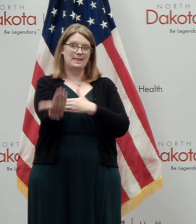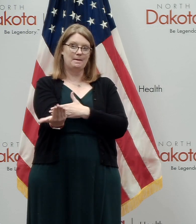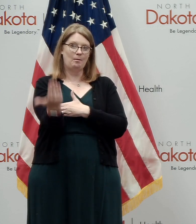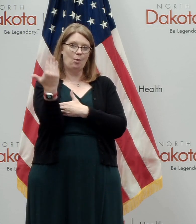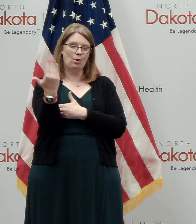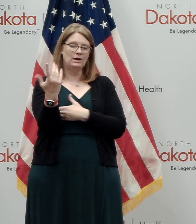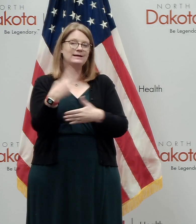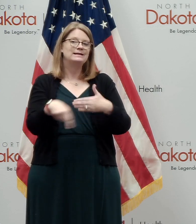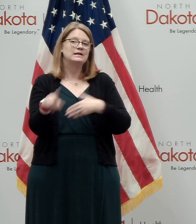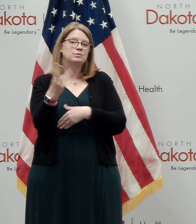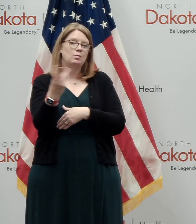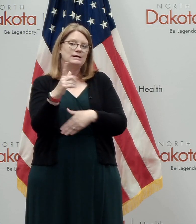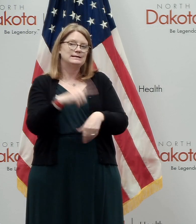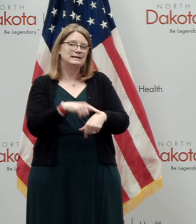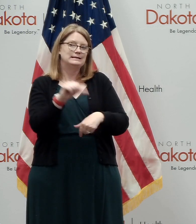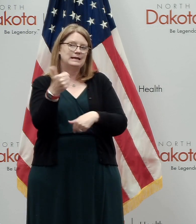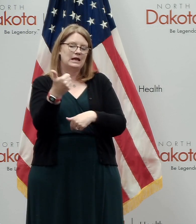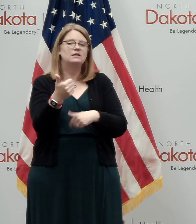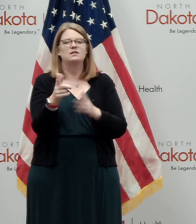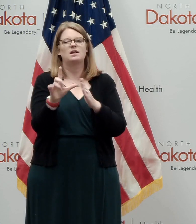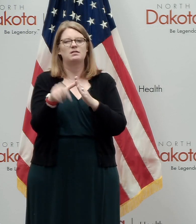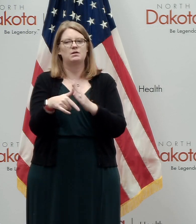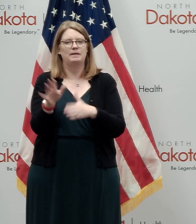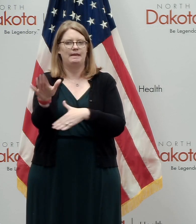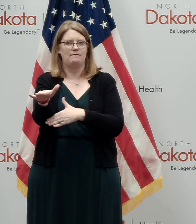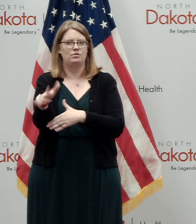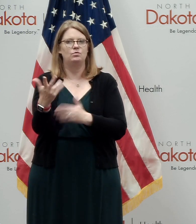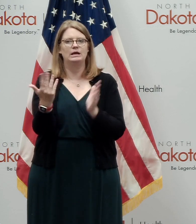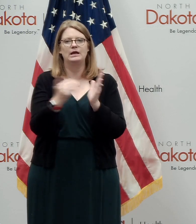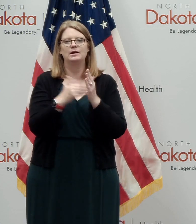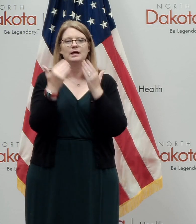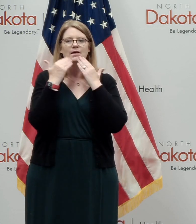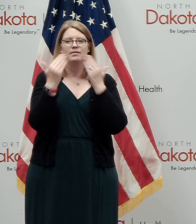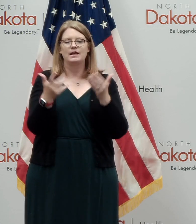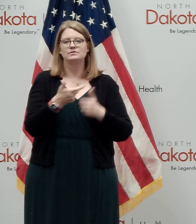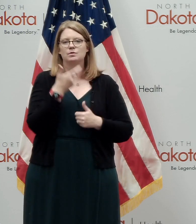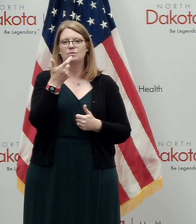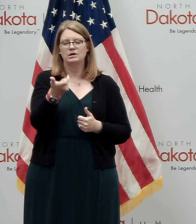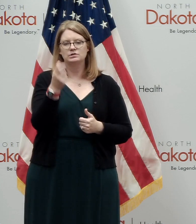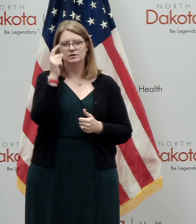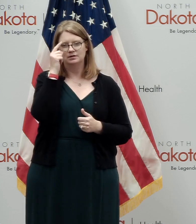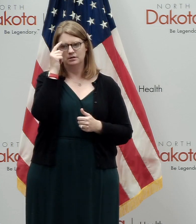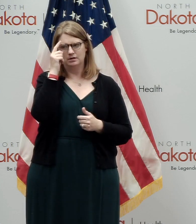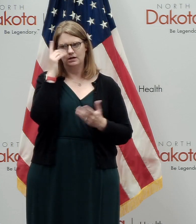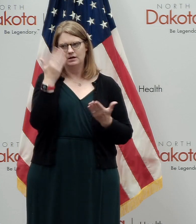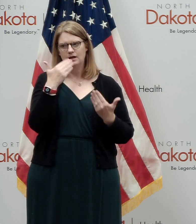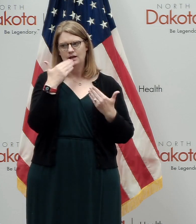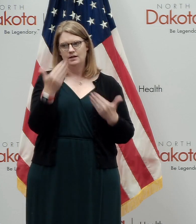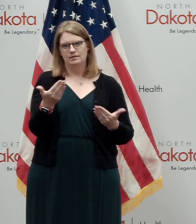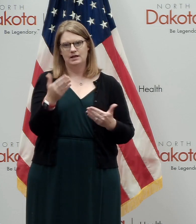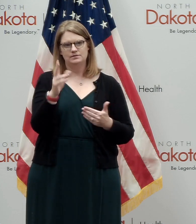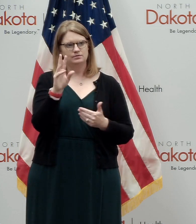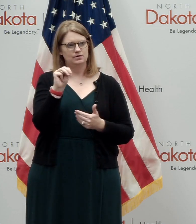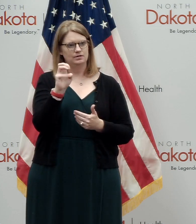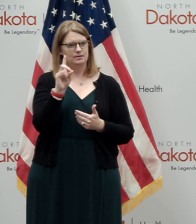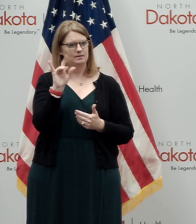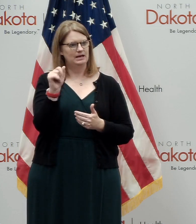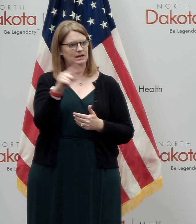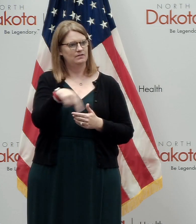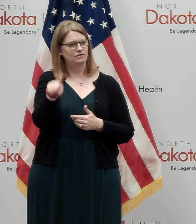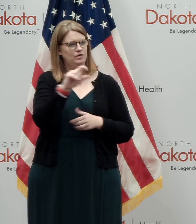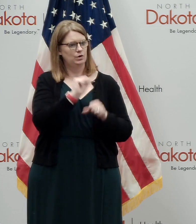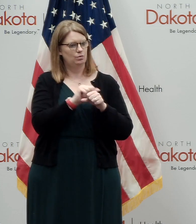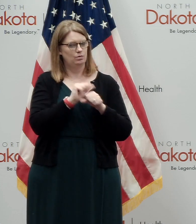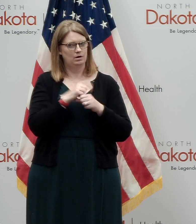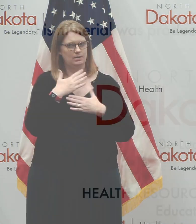uh, for next week. And then we'll get back on the afternoon schedule after that. again, thanks everybody for tuning in. Uh, and thanks to our media for all of your great work.